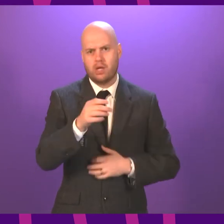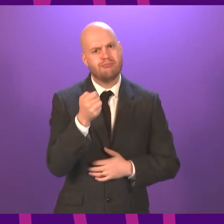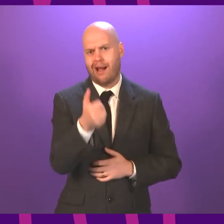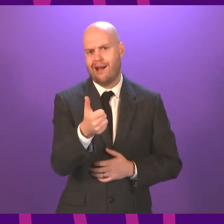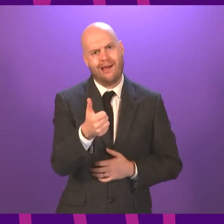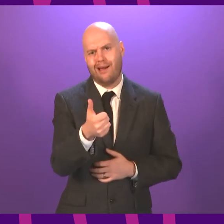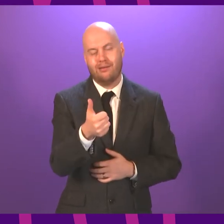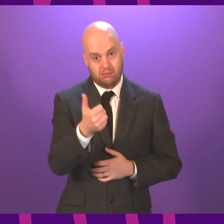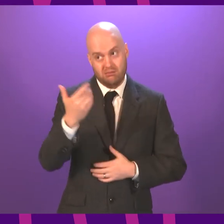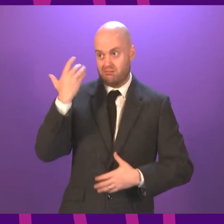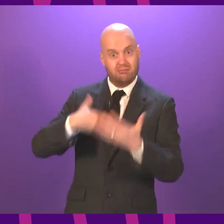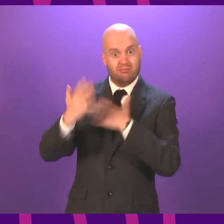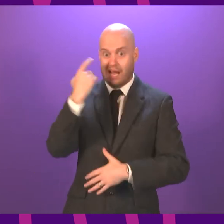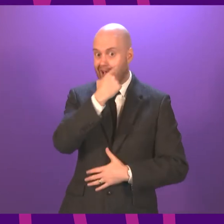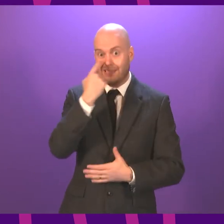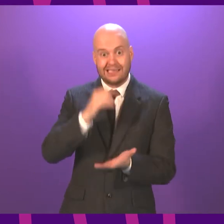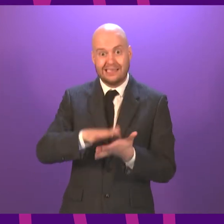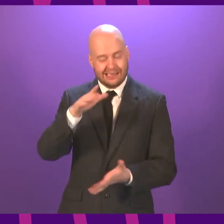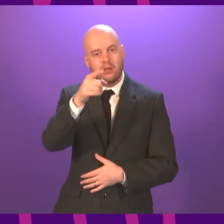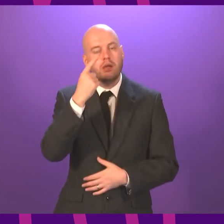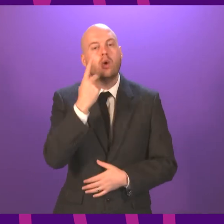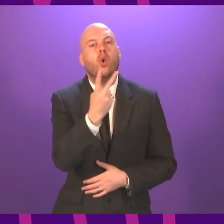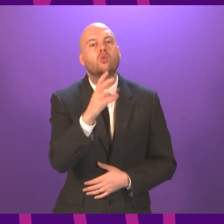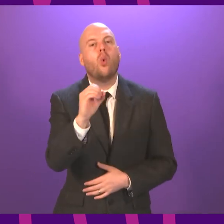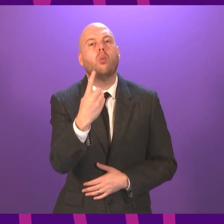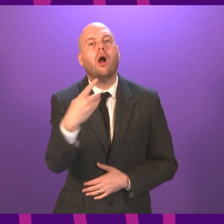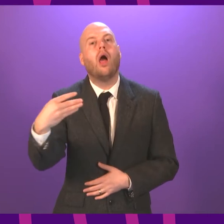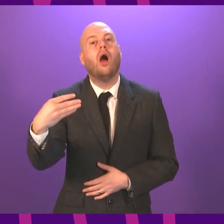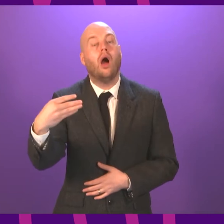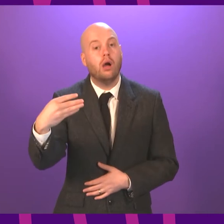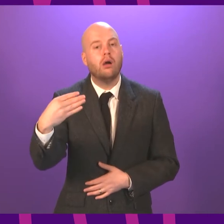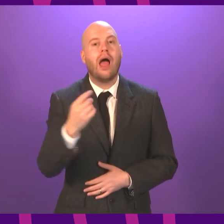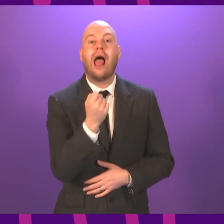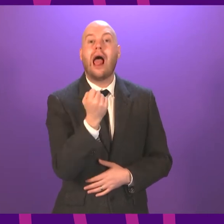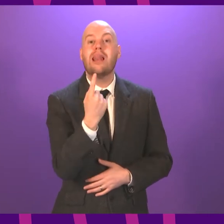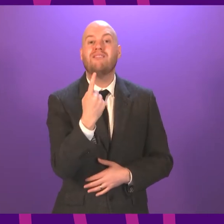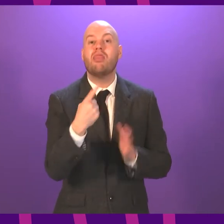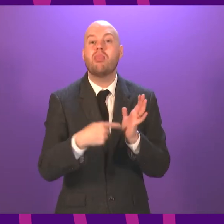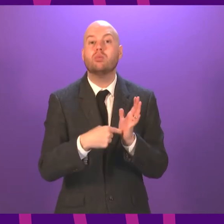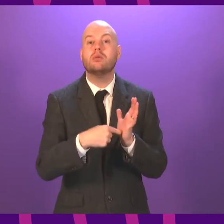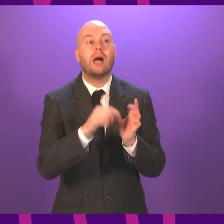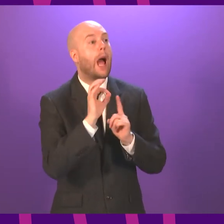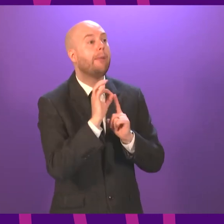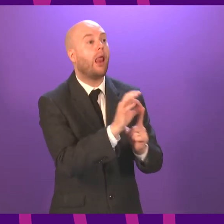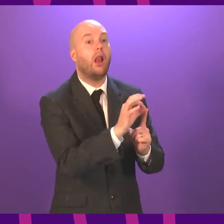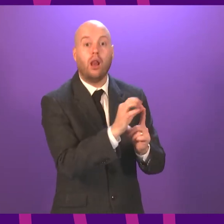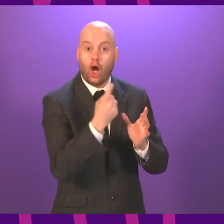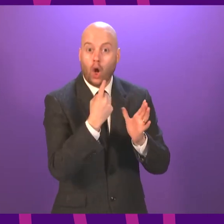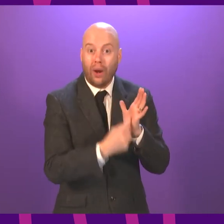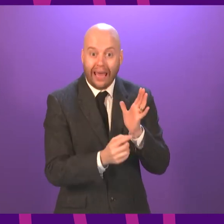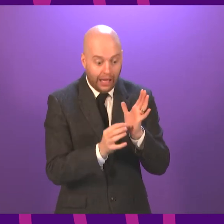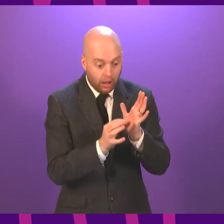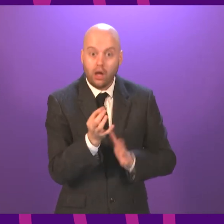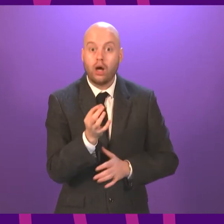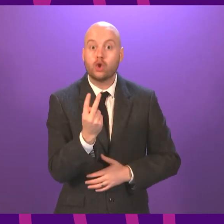So if you take 2019, out of over 11,000 appeals, only two of them were downgraded. In